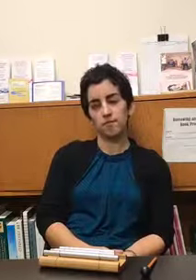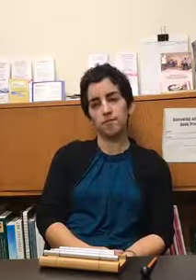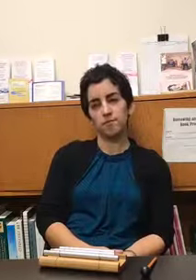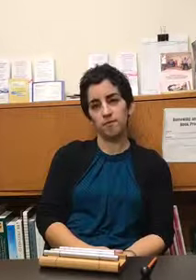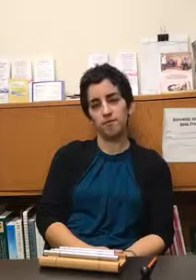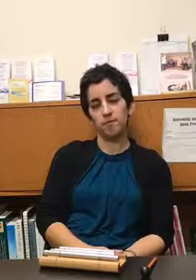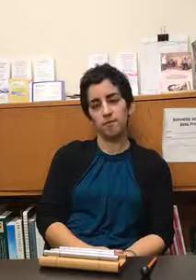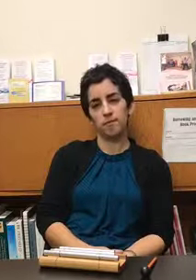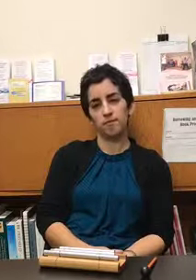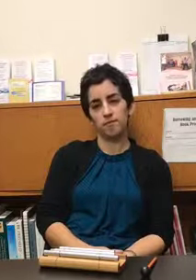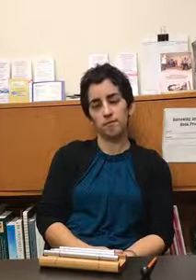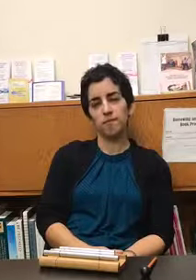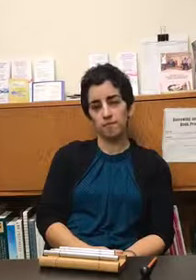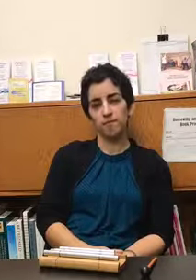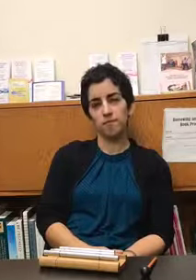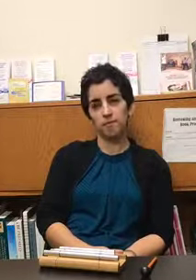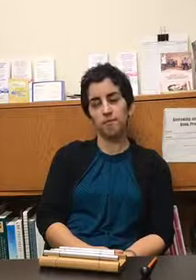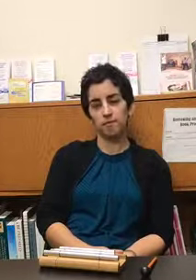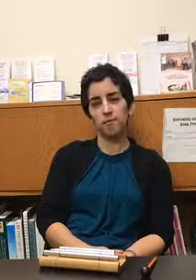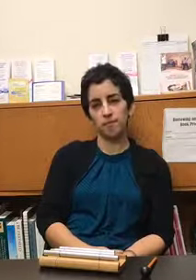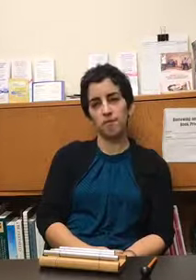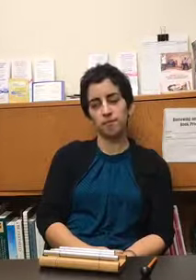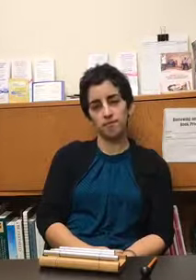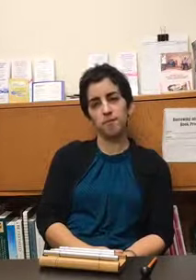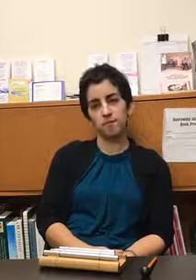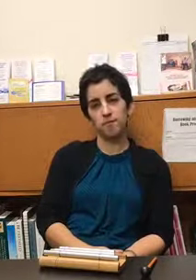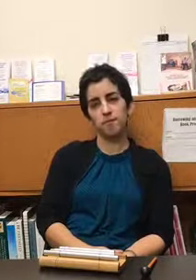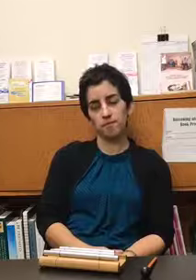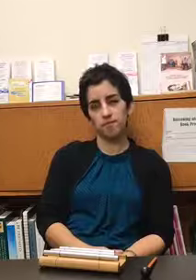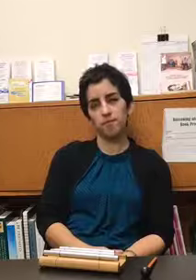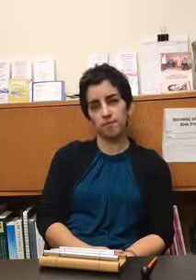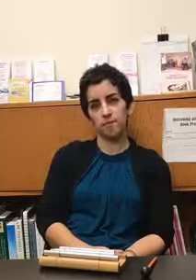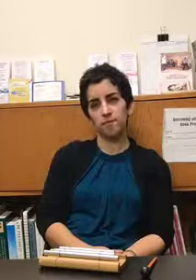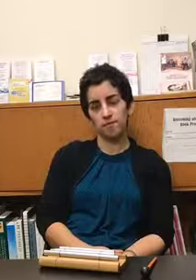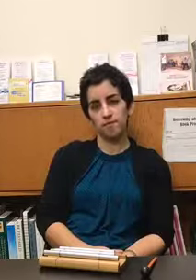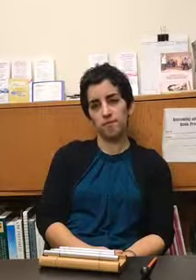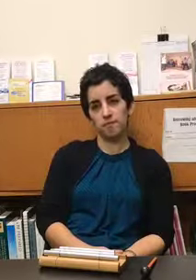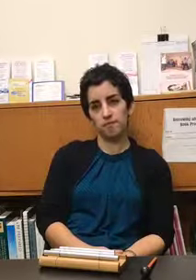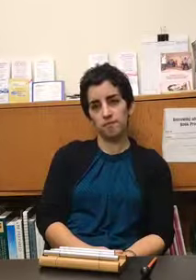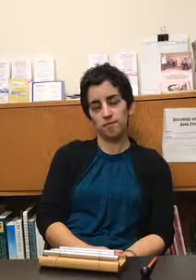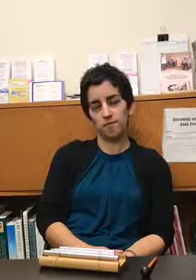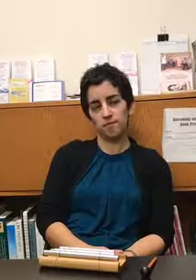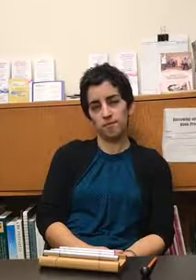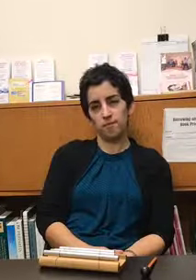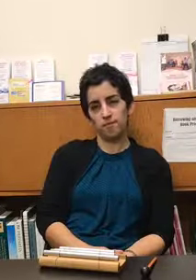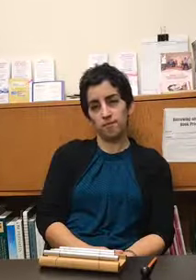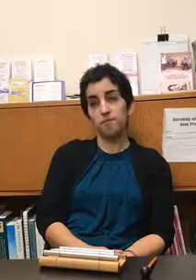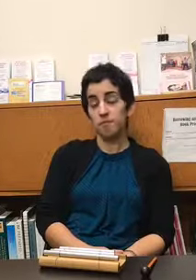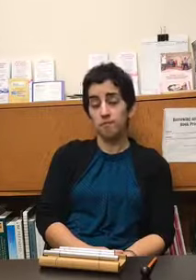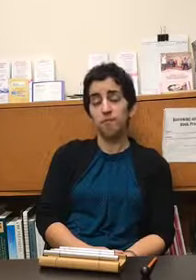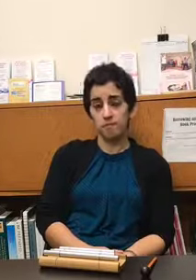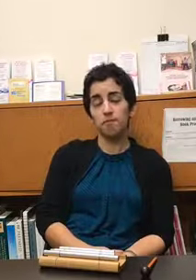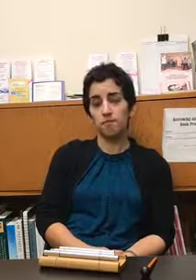static disease after early stage diagnosis and they're dealing with this constant sort of fear and anxiety